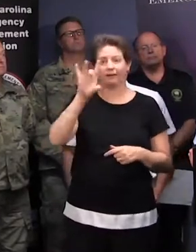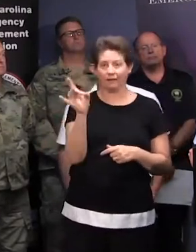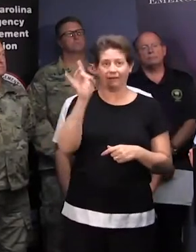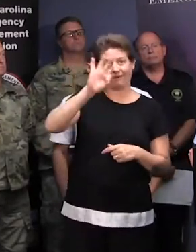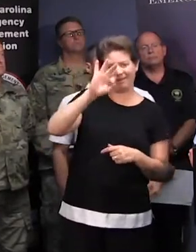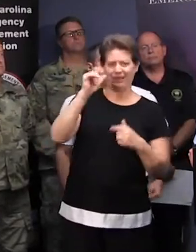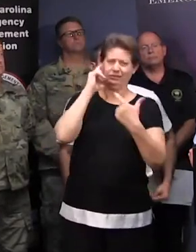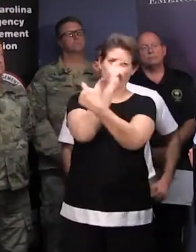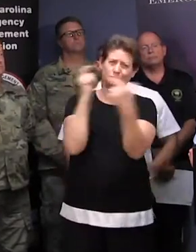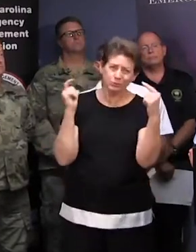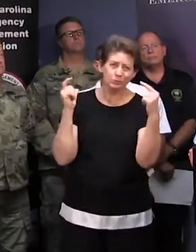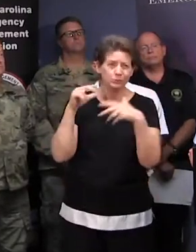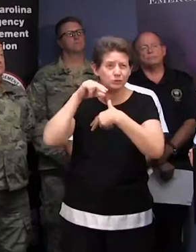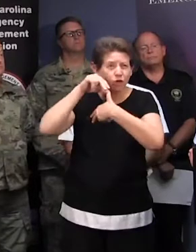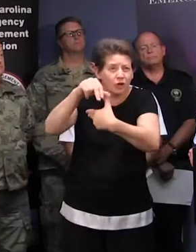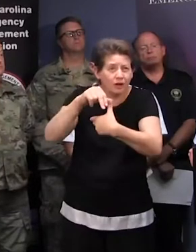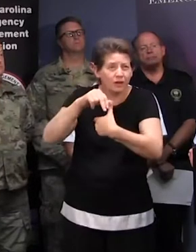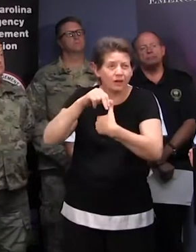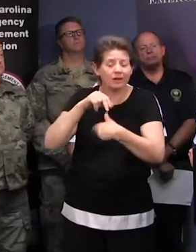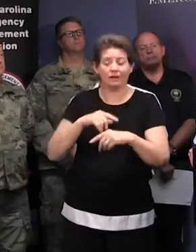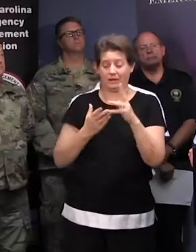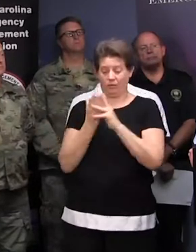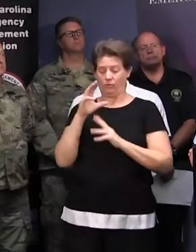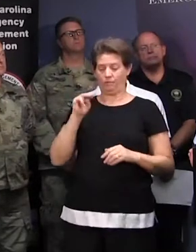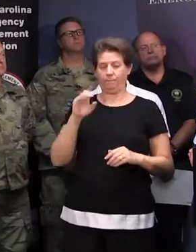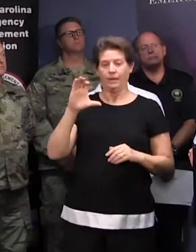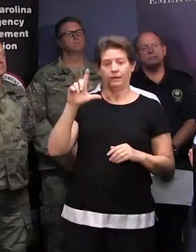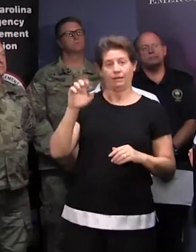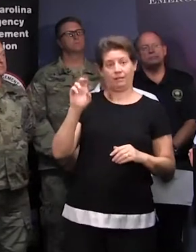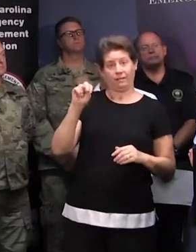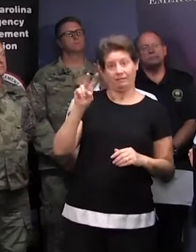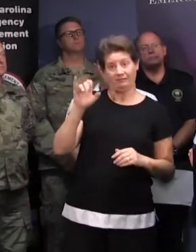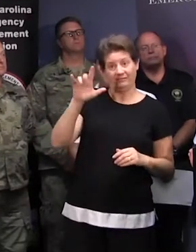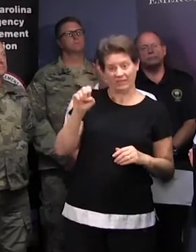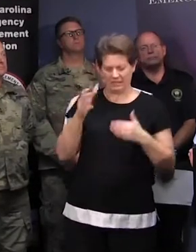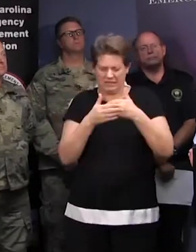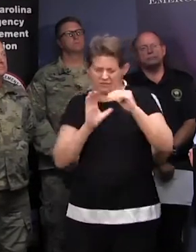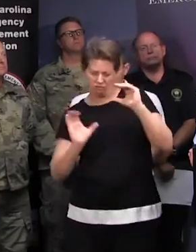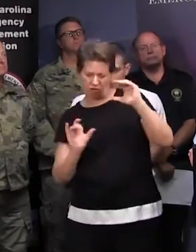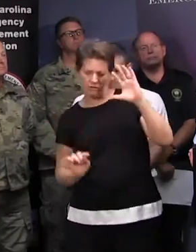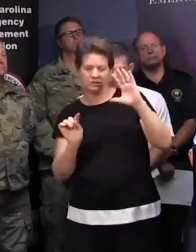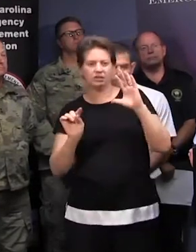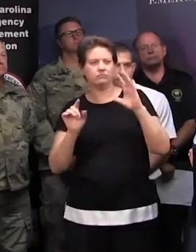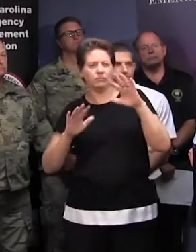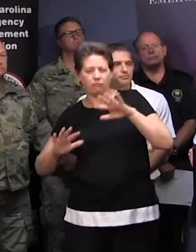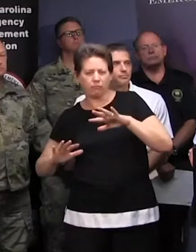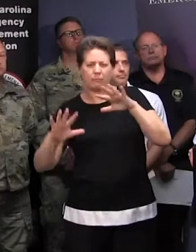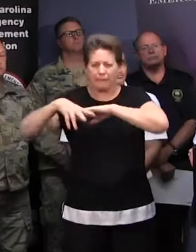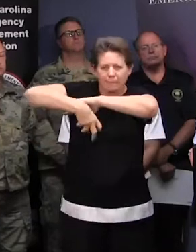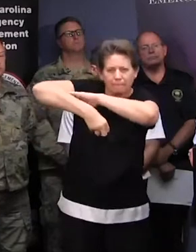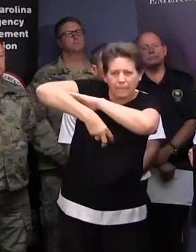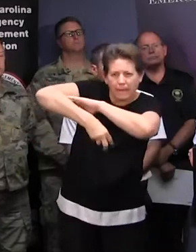was a huge hurricane. It came through McClellanville, just north of Charleston, at about midnight. It was in